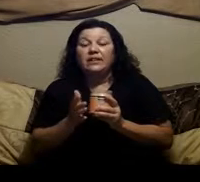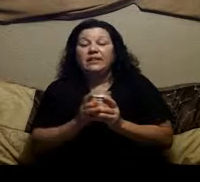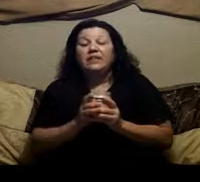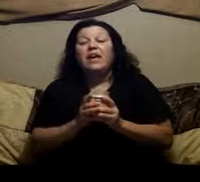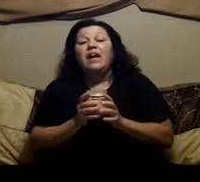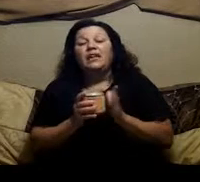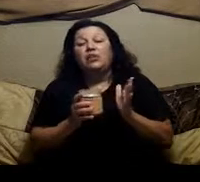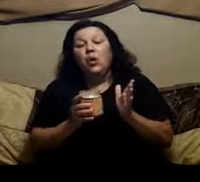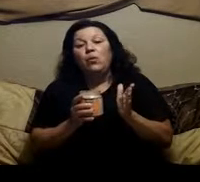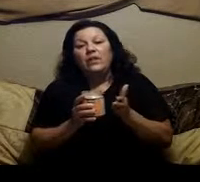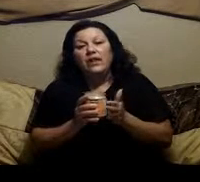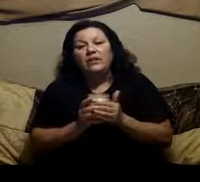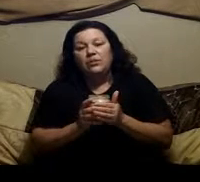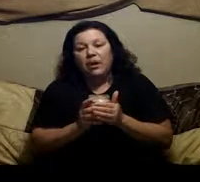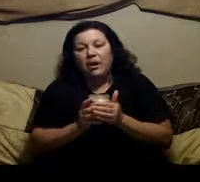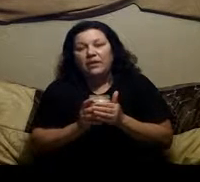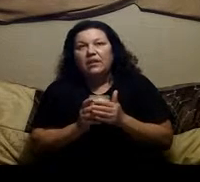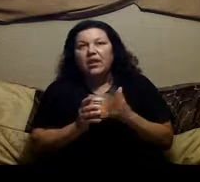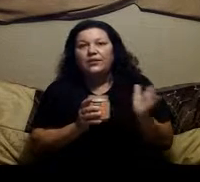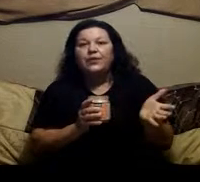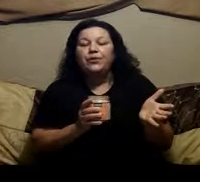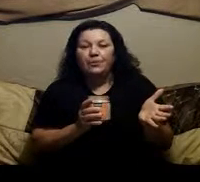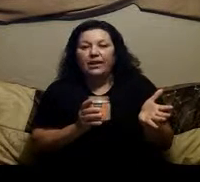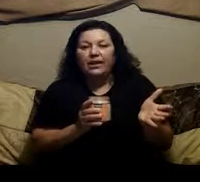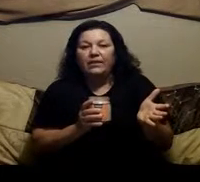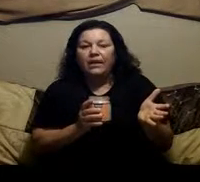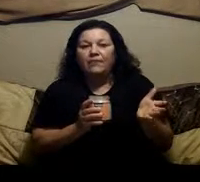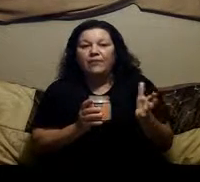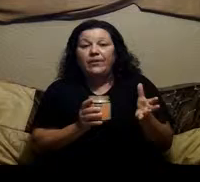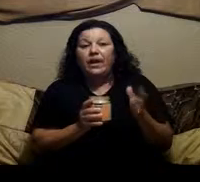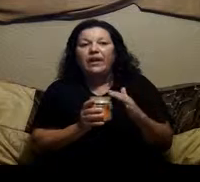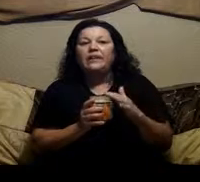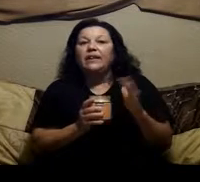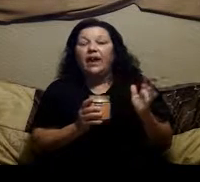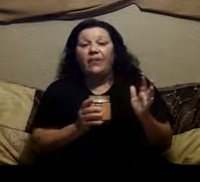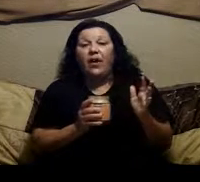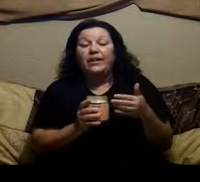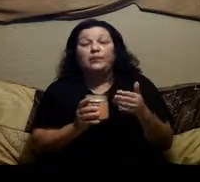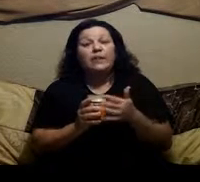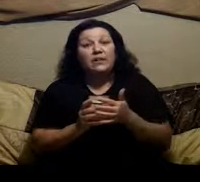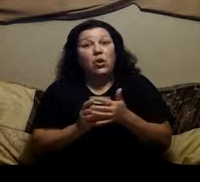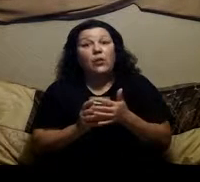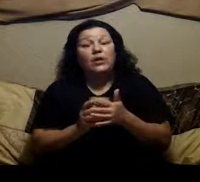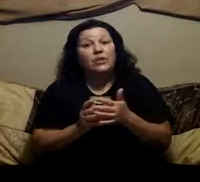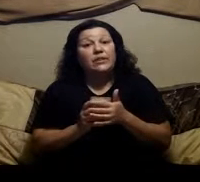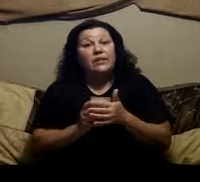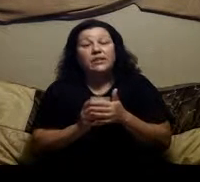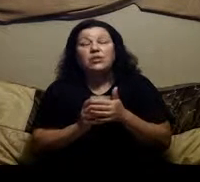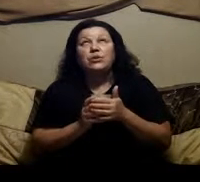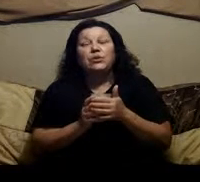intestines and you don't want to get it too hot 103 Fahrenheit at the hottest because it's going into your intestines you do